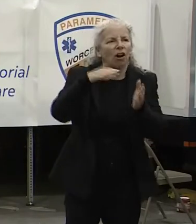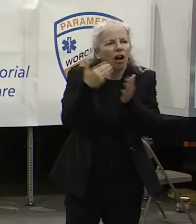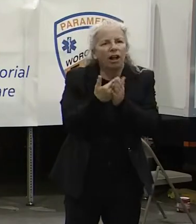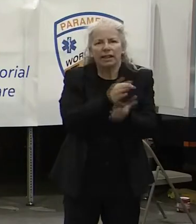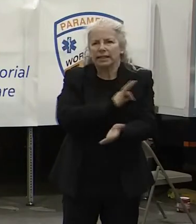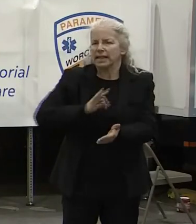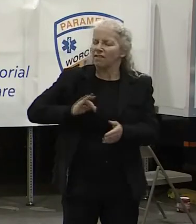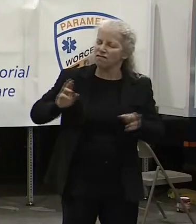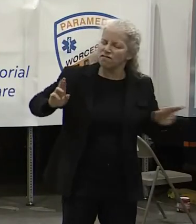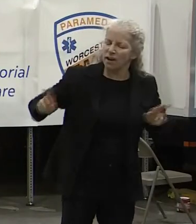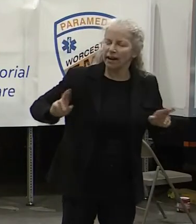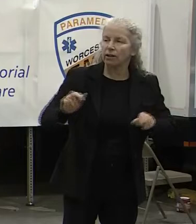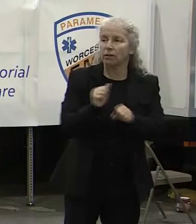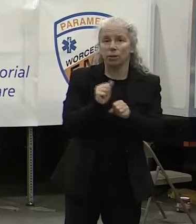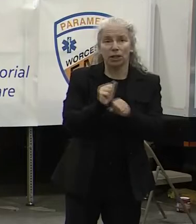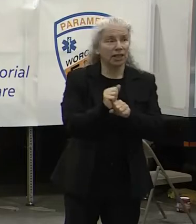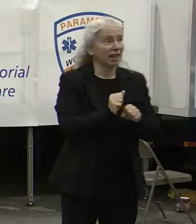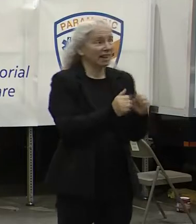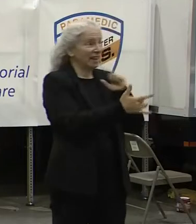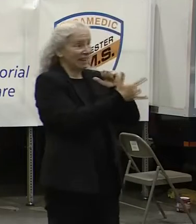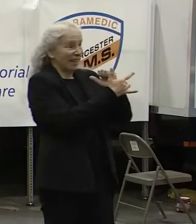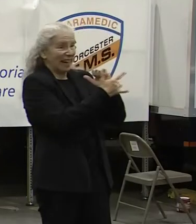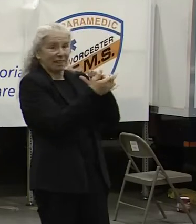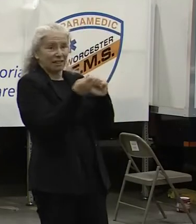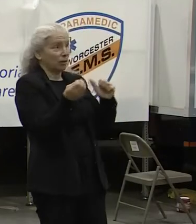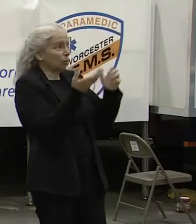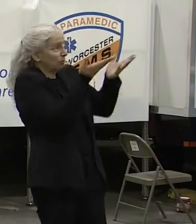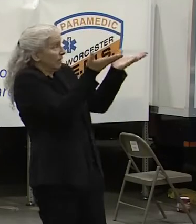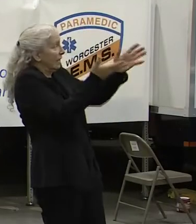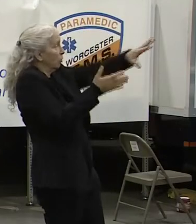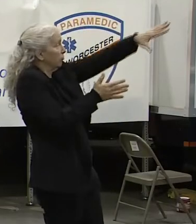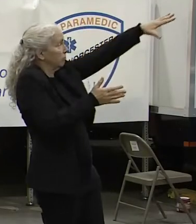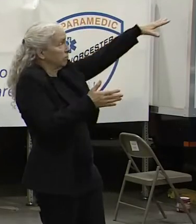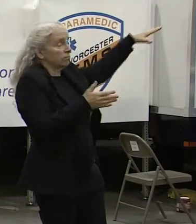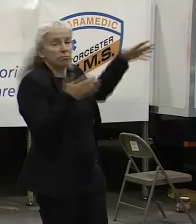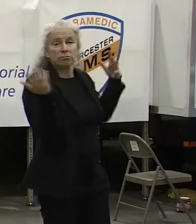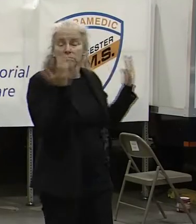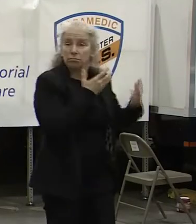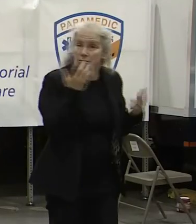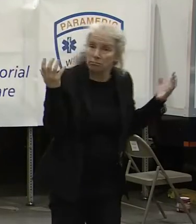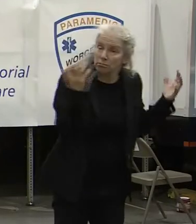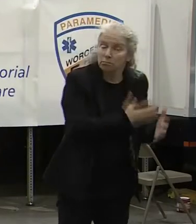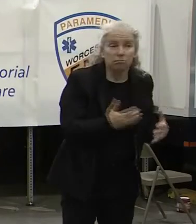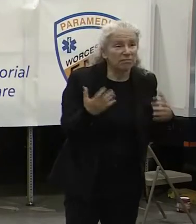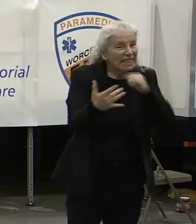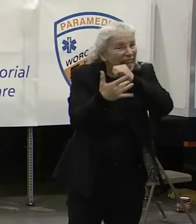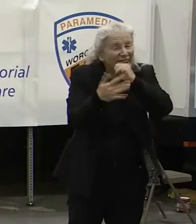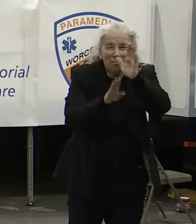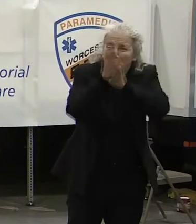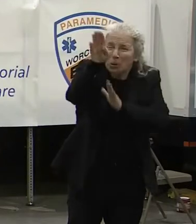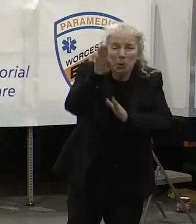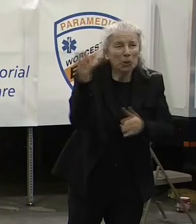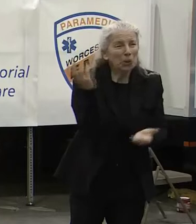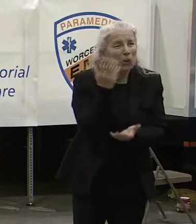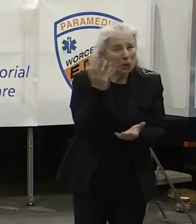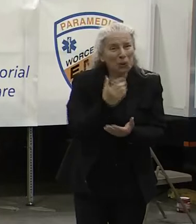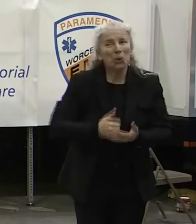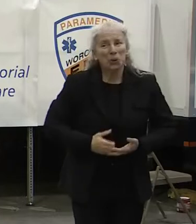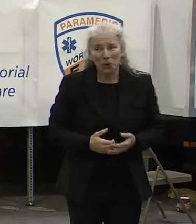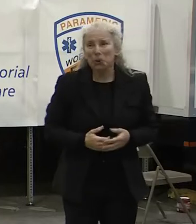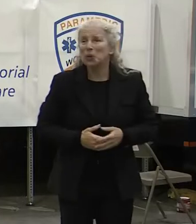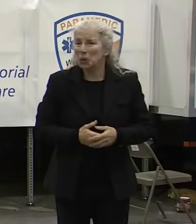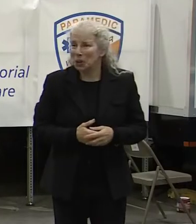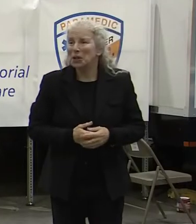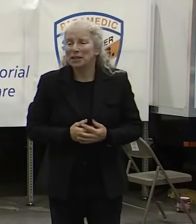The setup of clinical equipment behind you over there is one of many